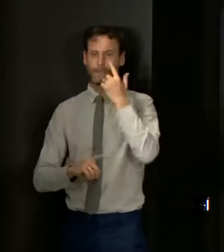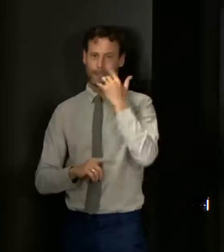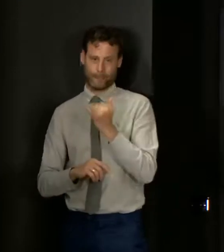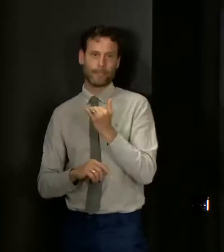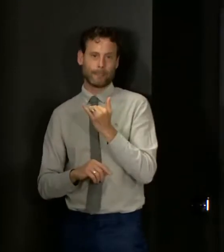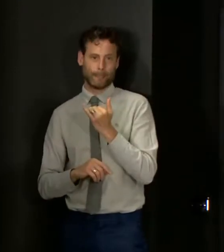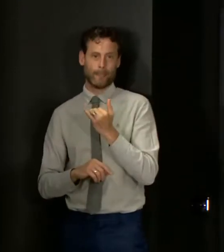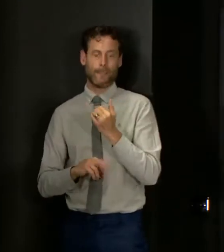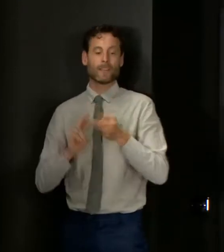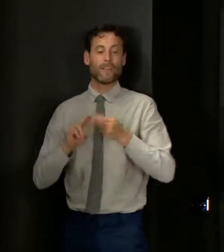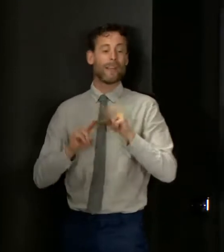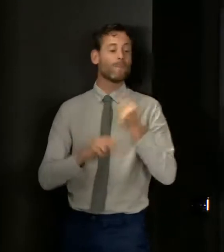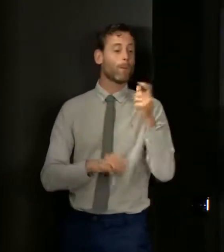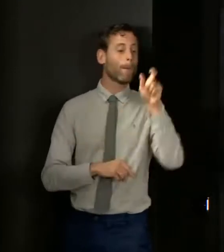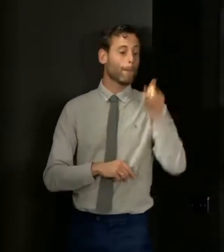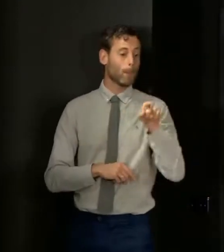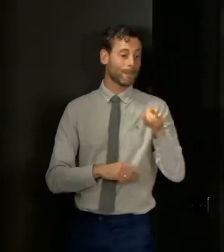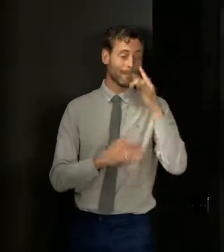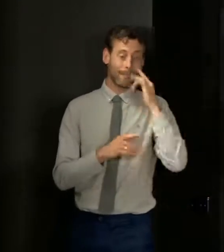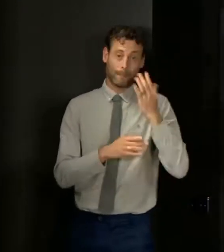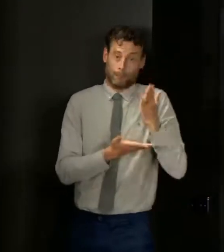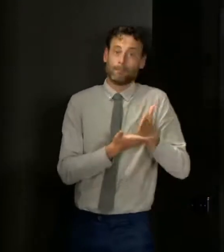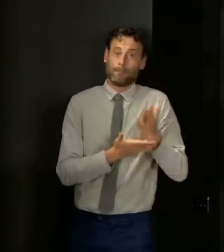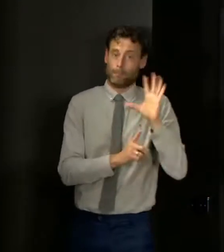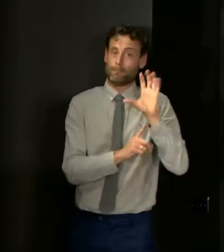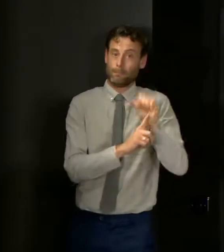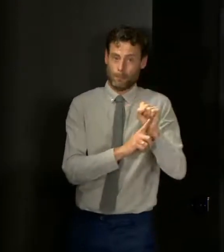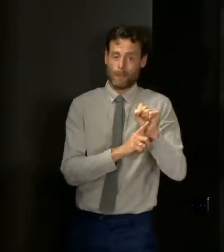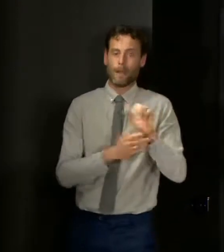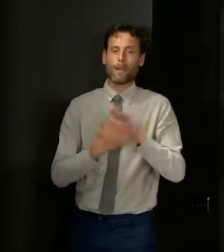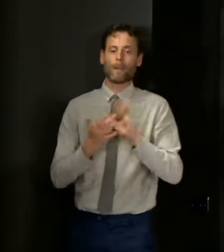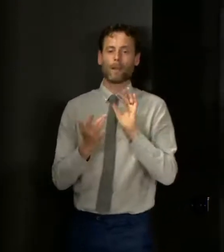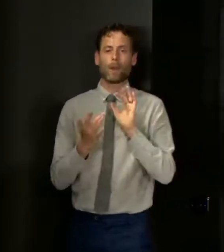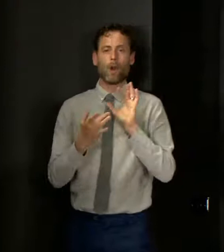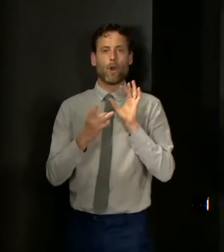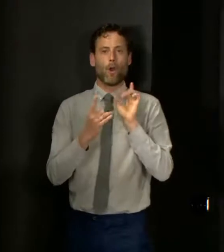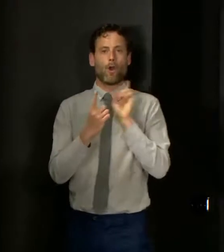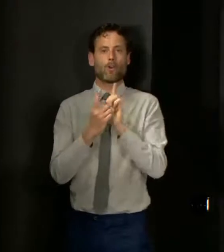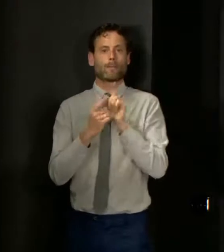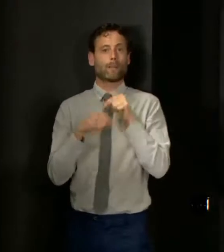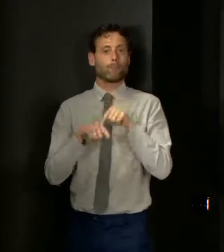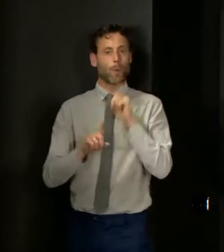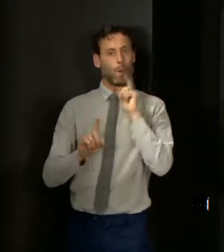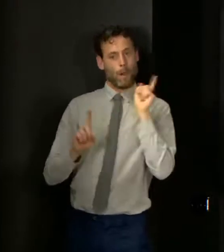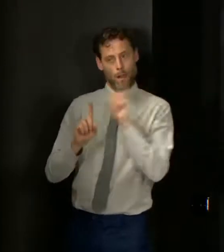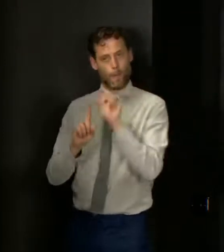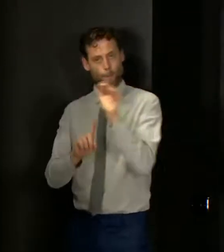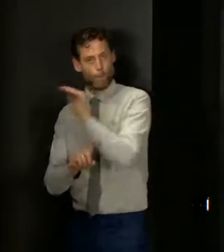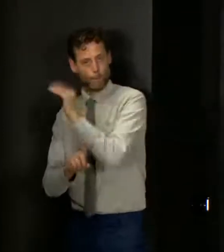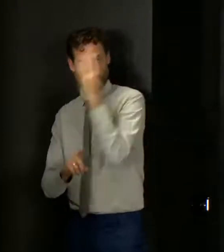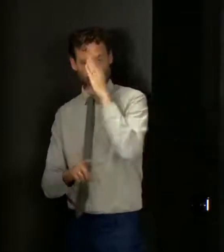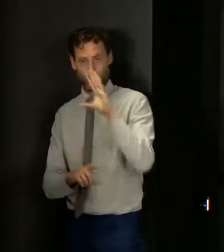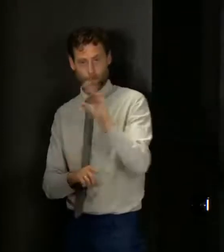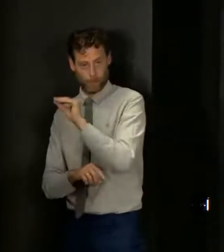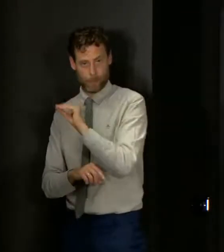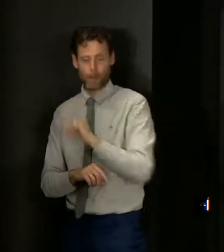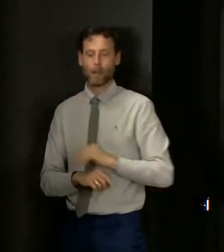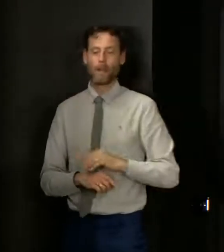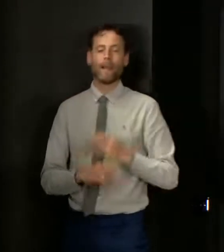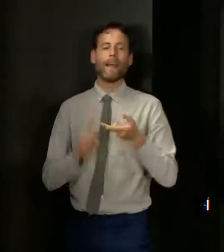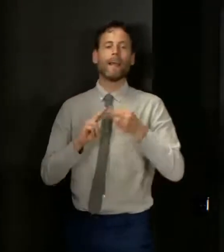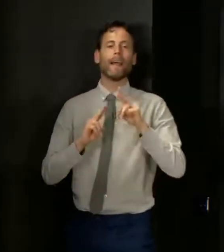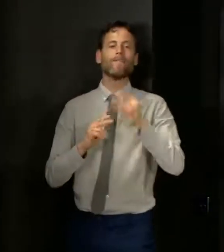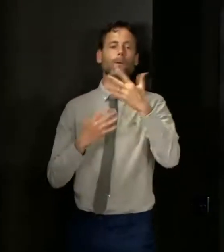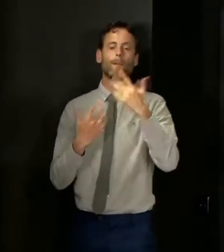someone who has tested positive, you'll be contacted by one of the contact tracers. The second level of those who have had face-to-face contact and how